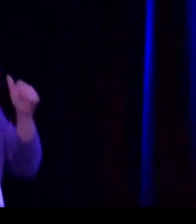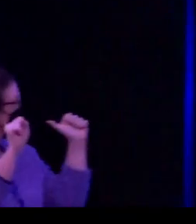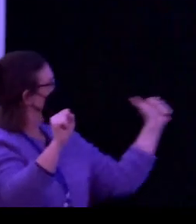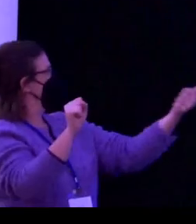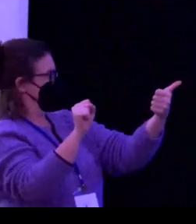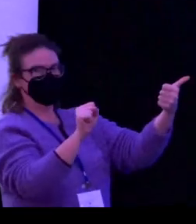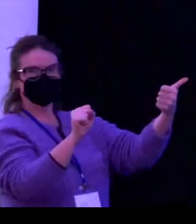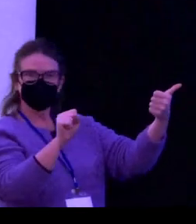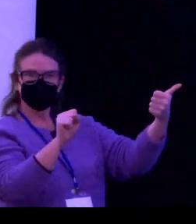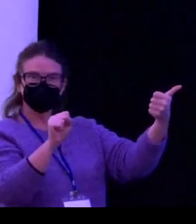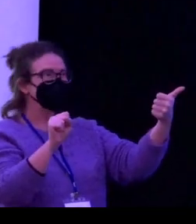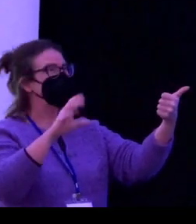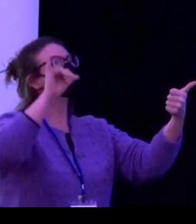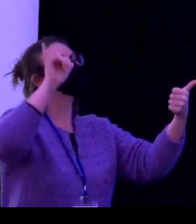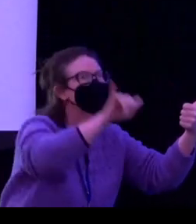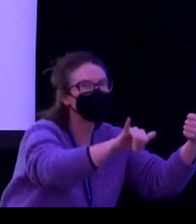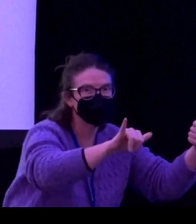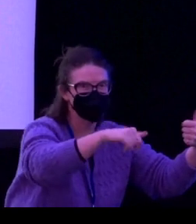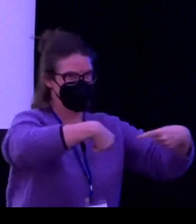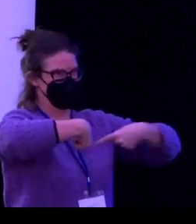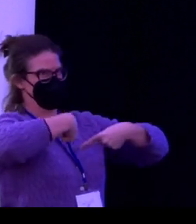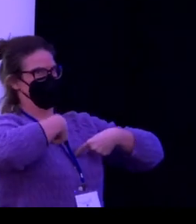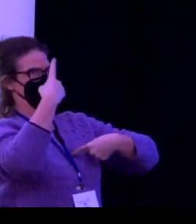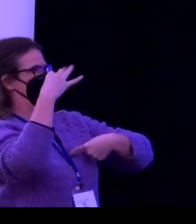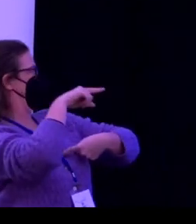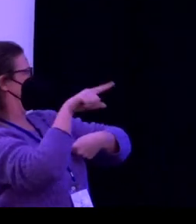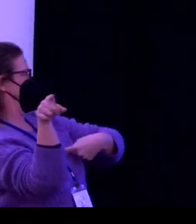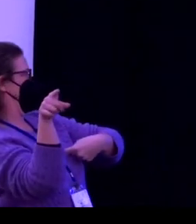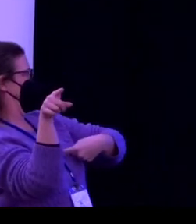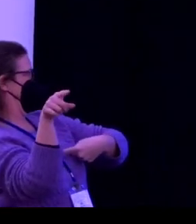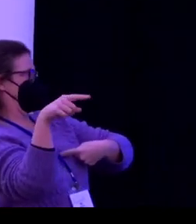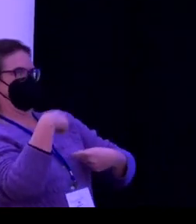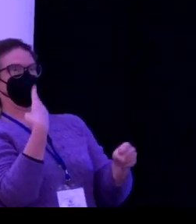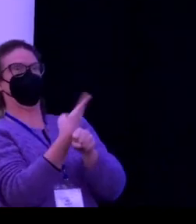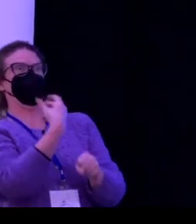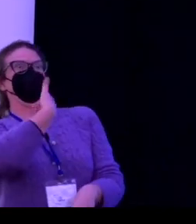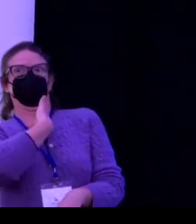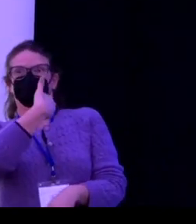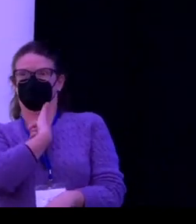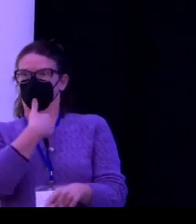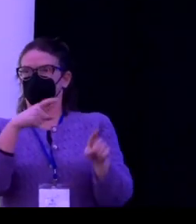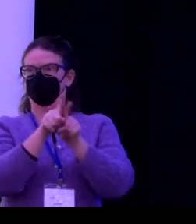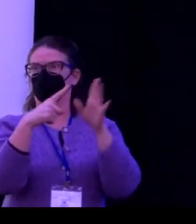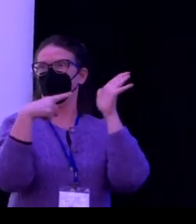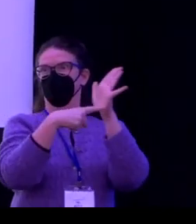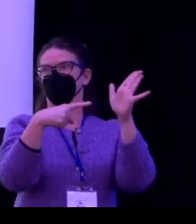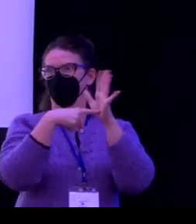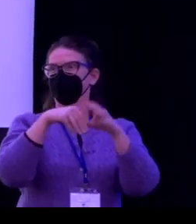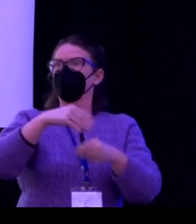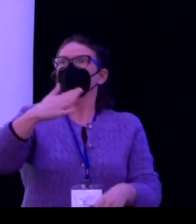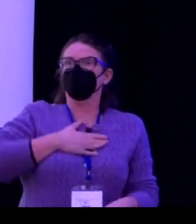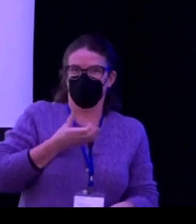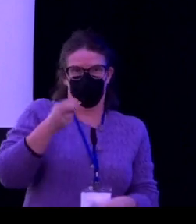And what sort of models they have been for us. And now that